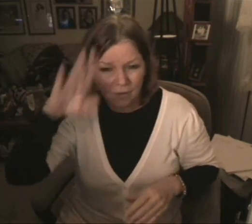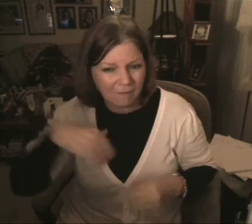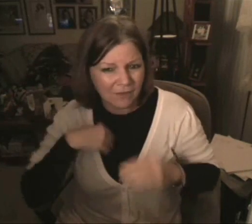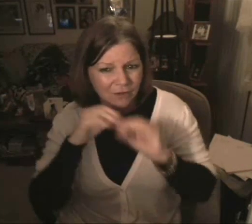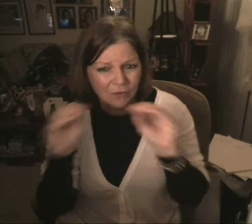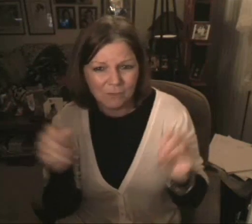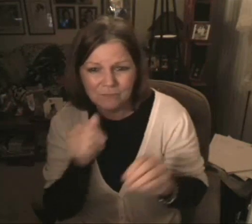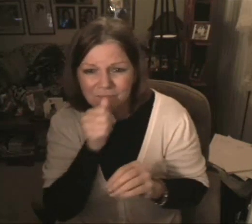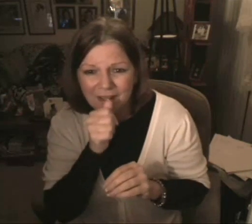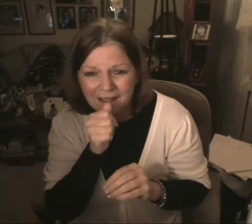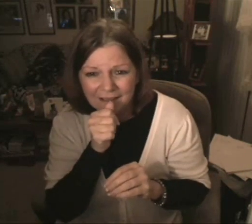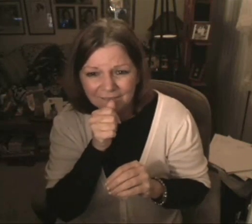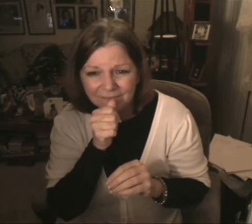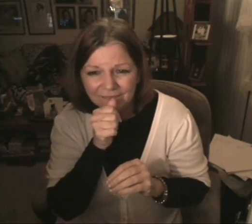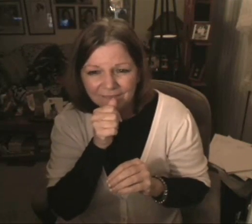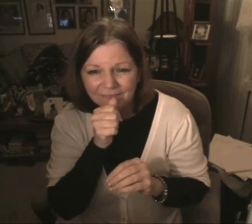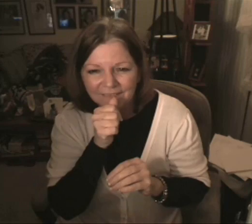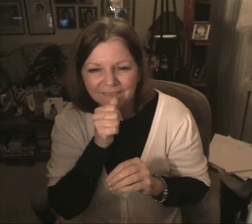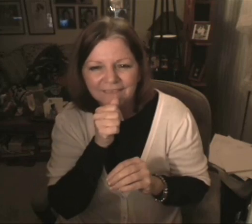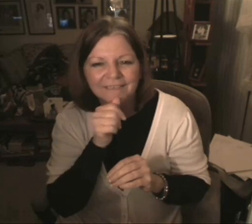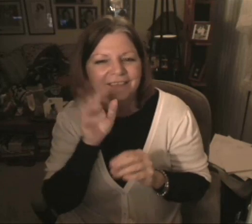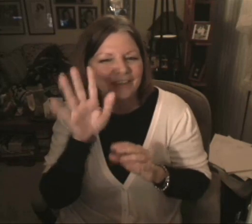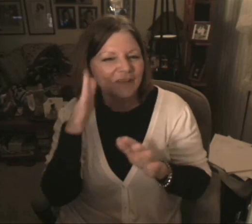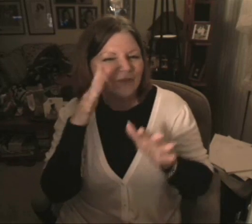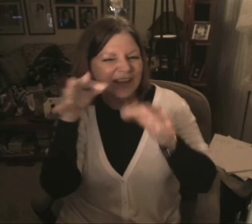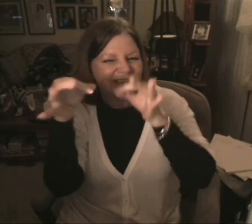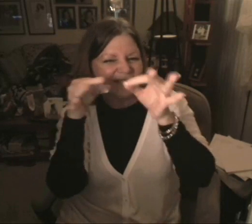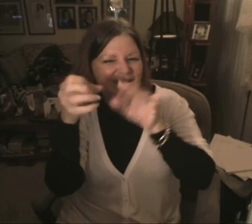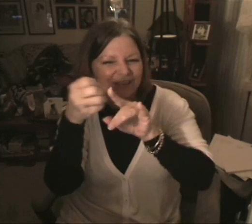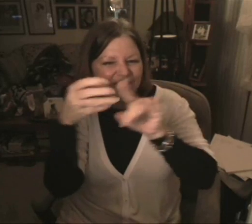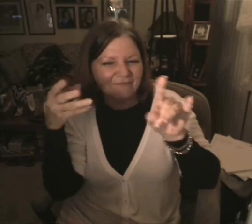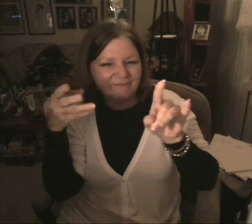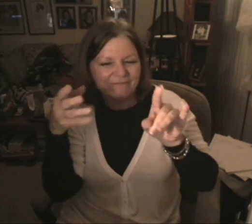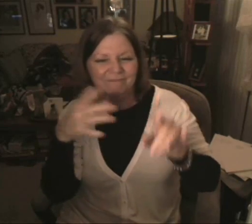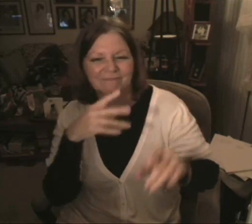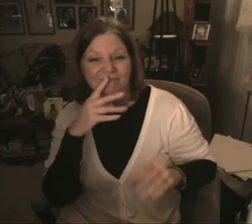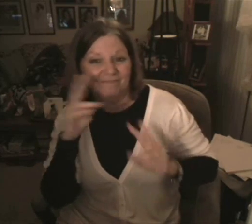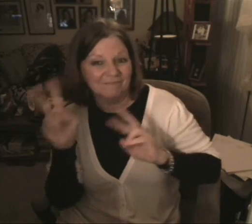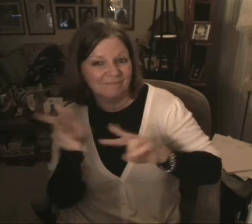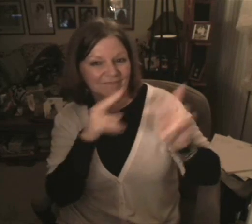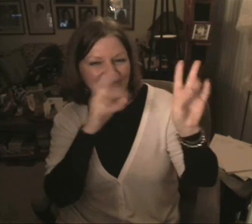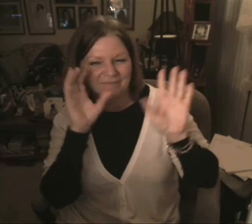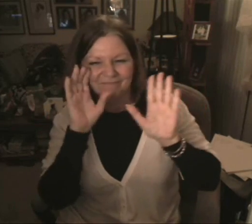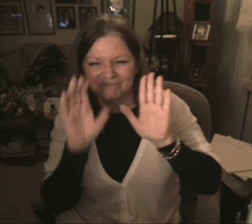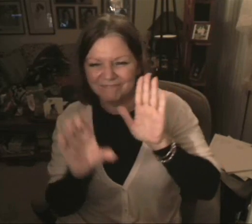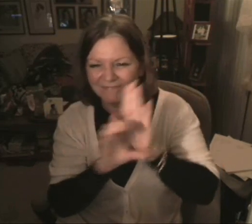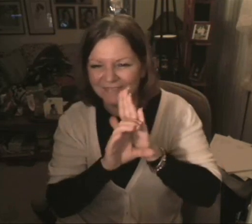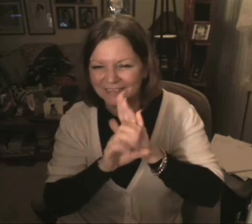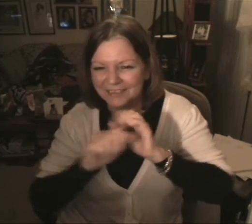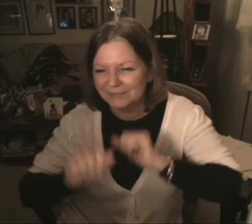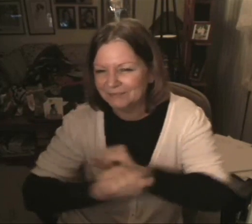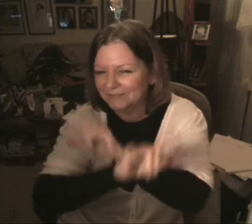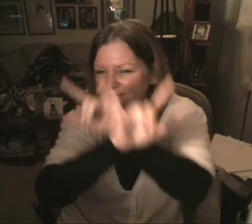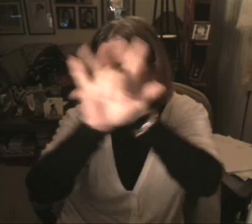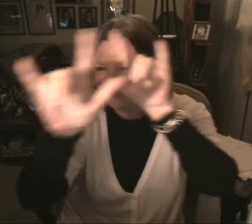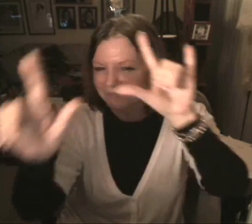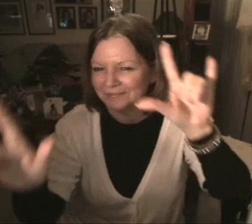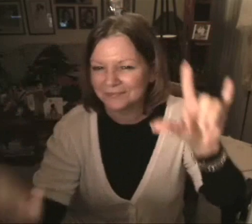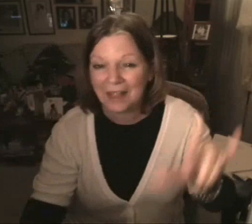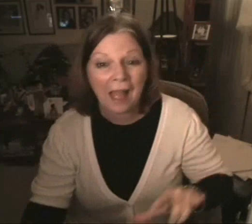molesting his son is dead. Officials say it was suicide. You may remember way back, Evan Chandler claimed that